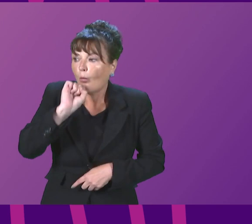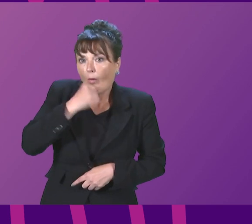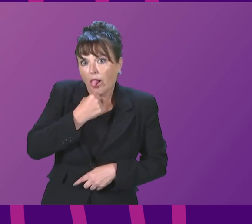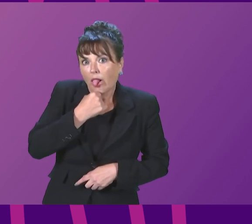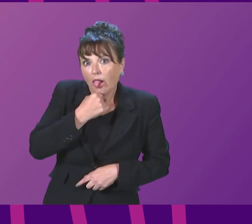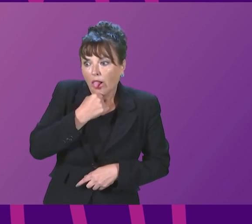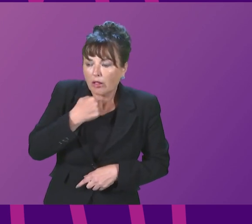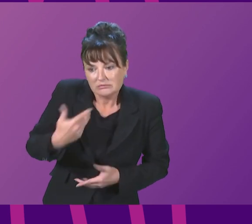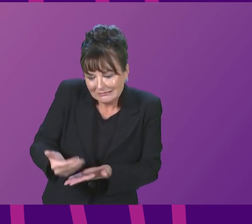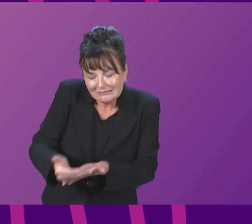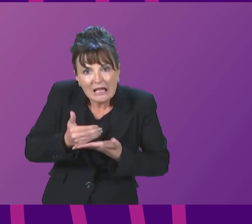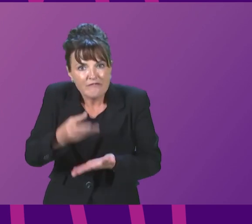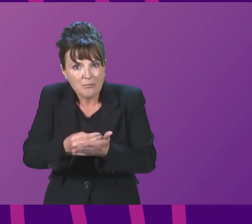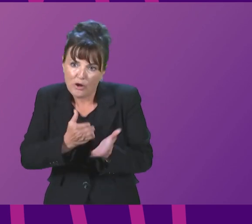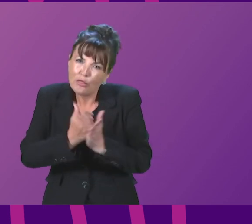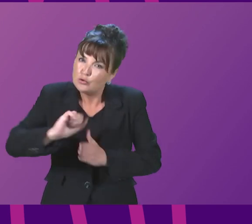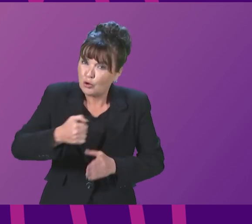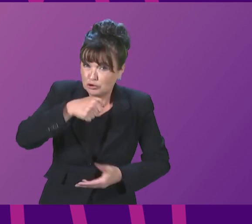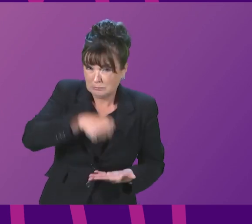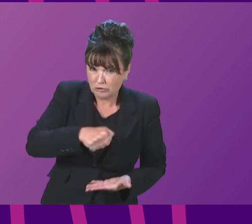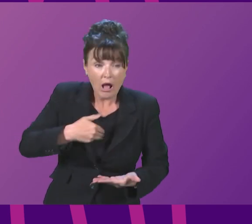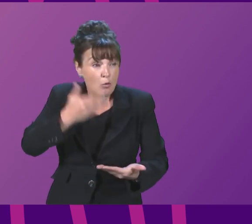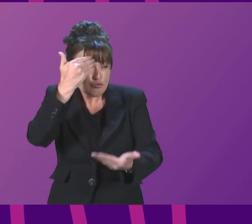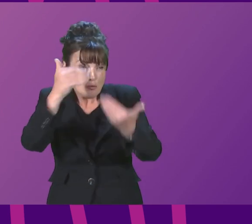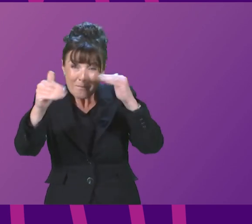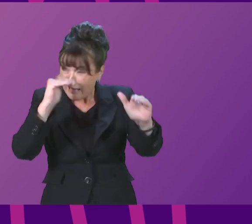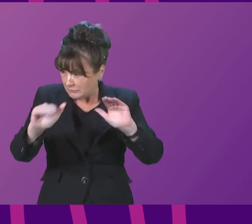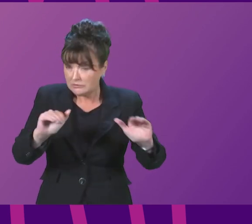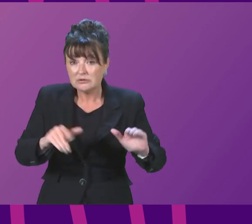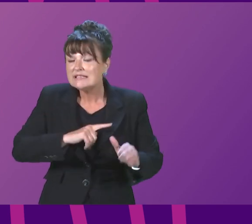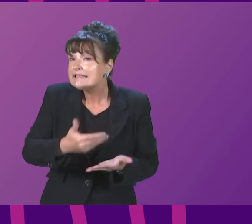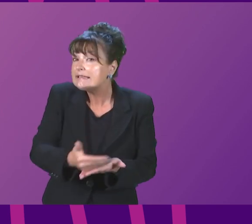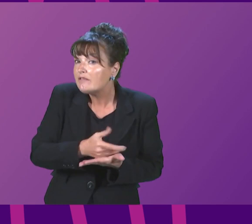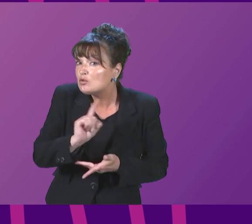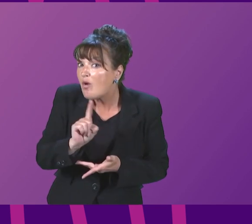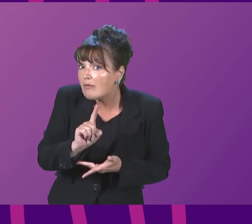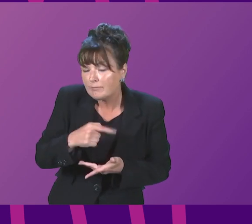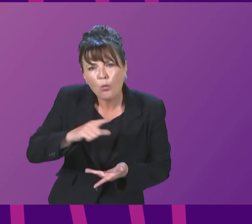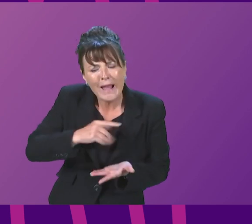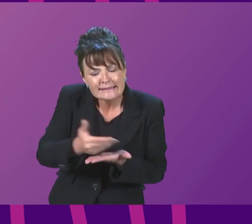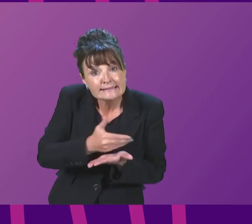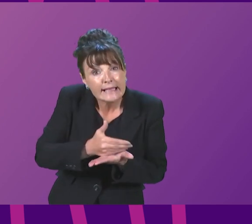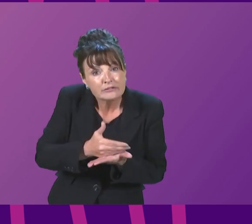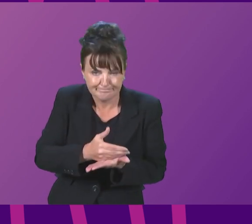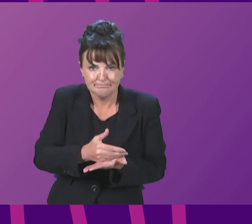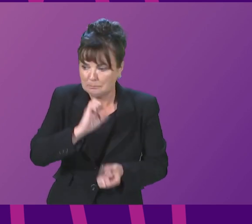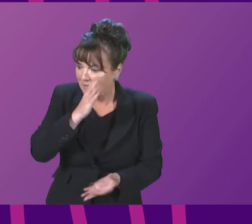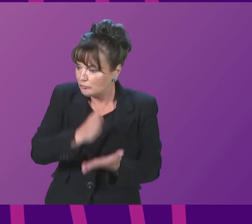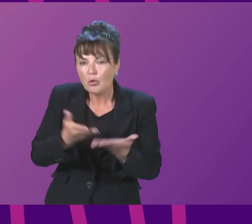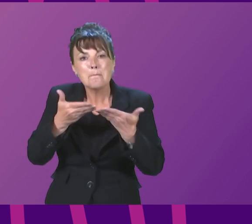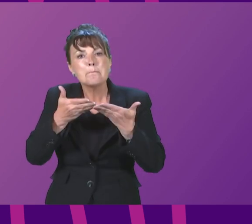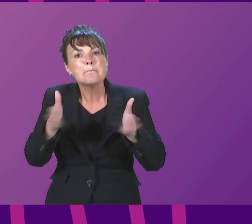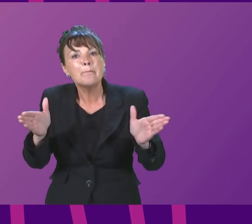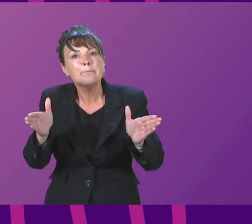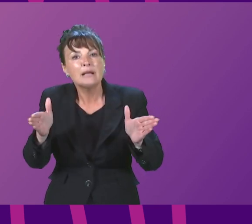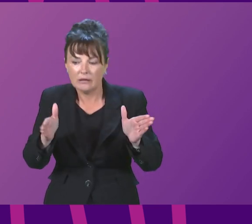in the Scottish Government's budget this year. Let me remind the purpose of those savings. Firstly, so that we can ensure that public sector workers